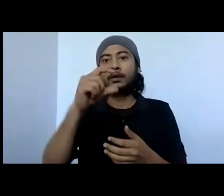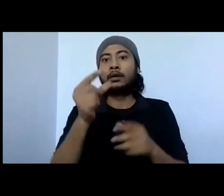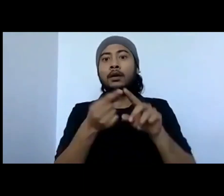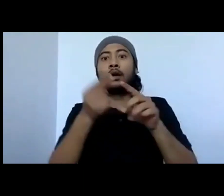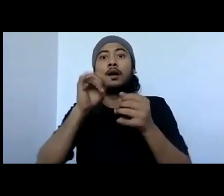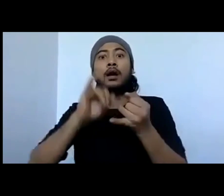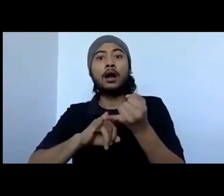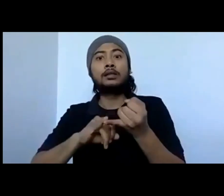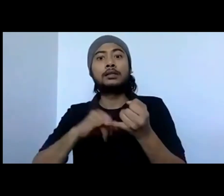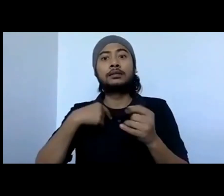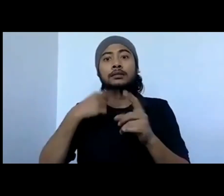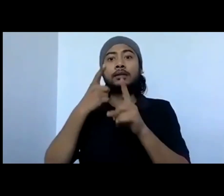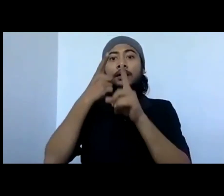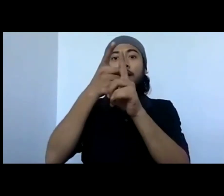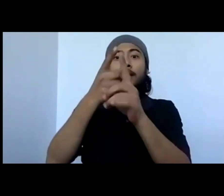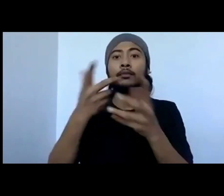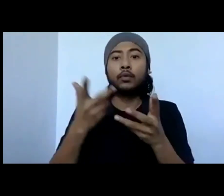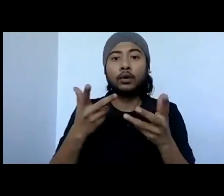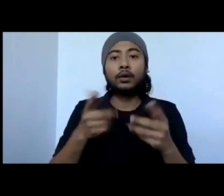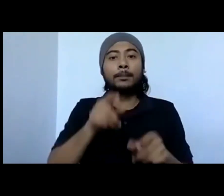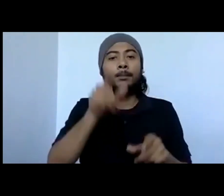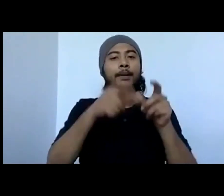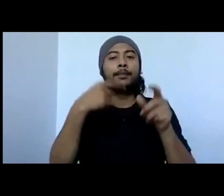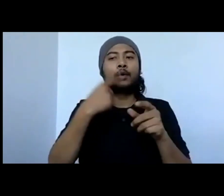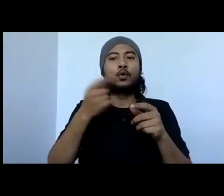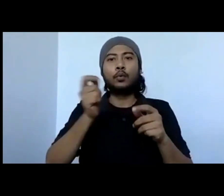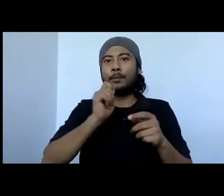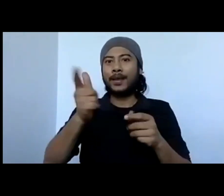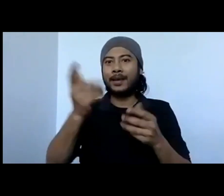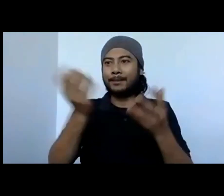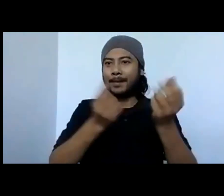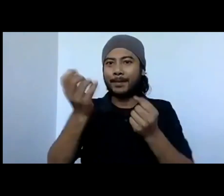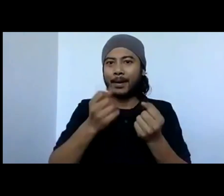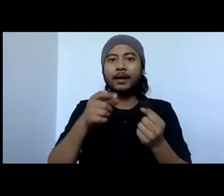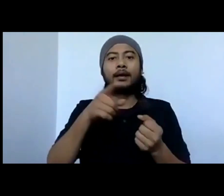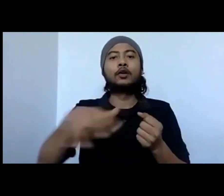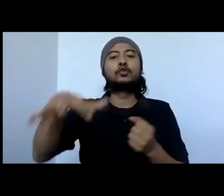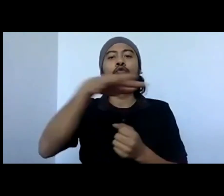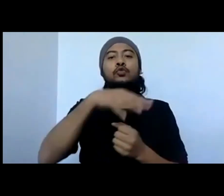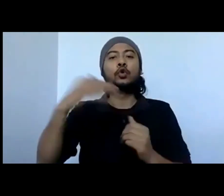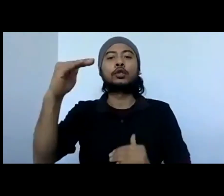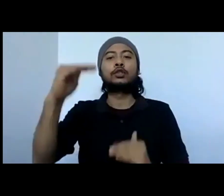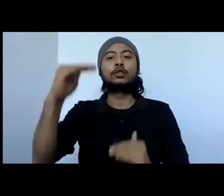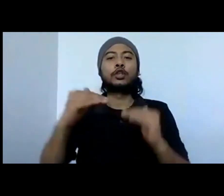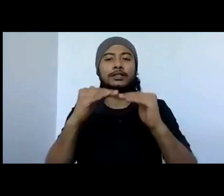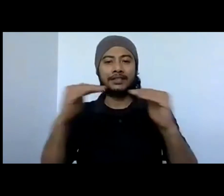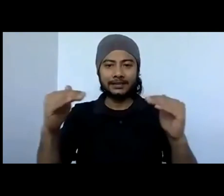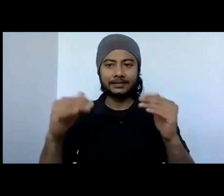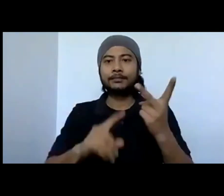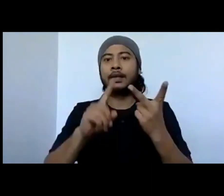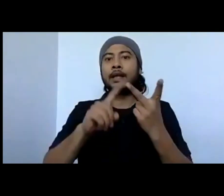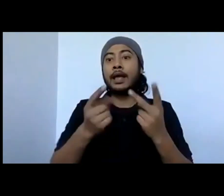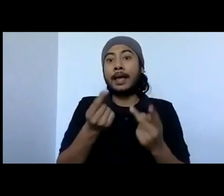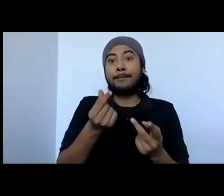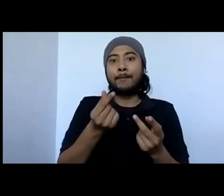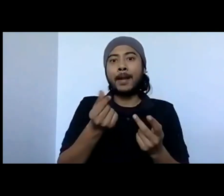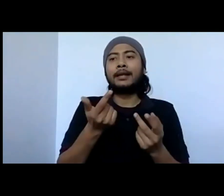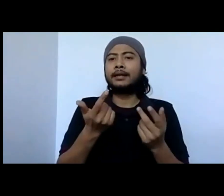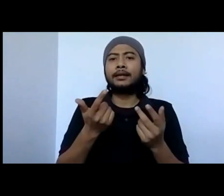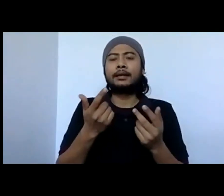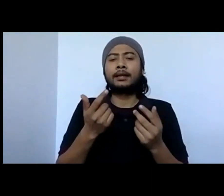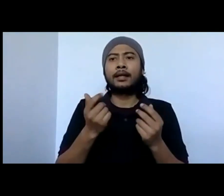sovereignty in the framework of social justice, economic quality and environmental balance within and across